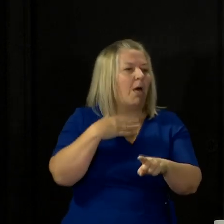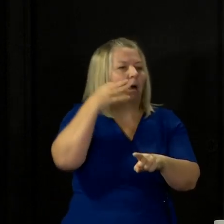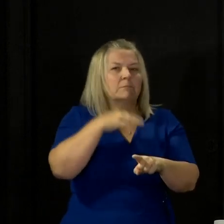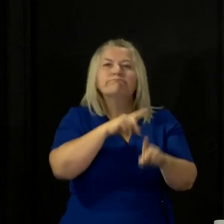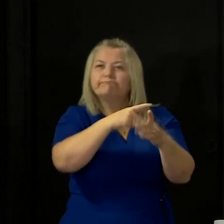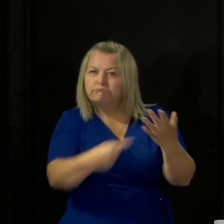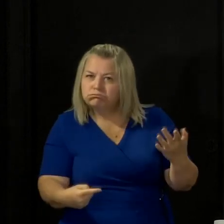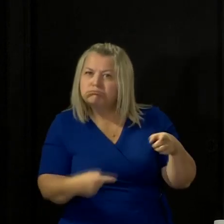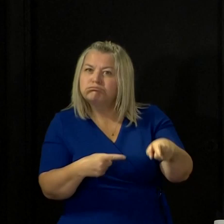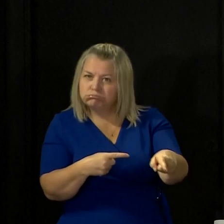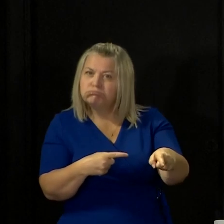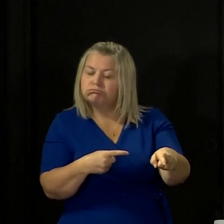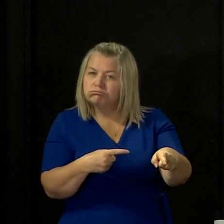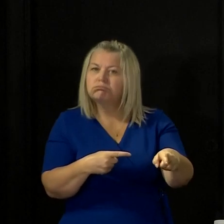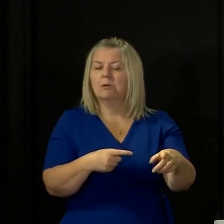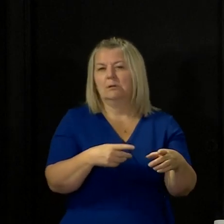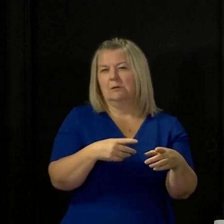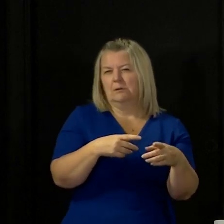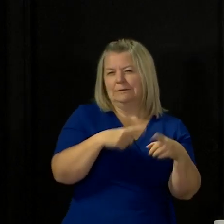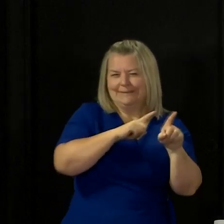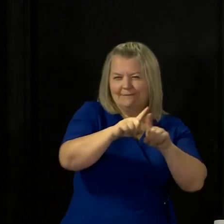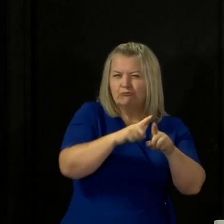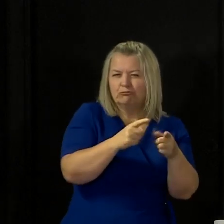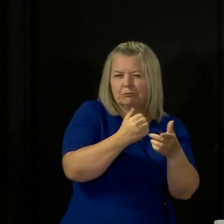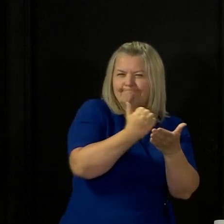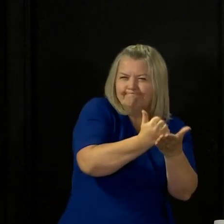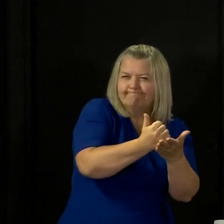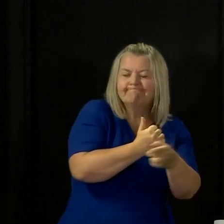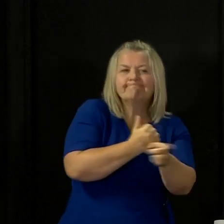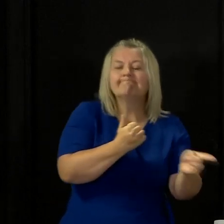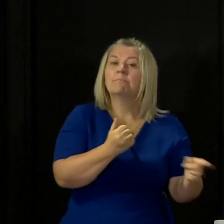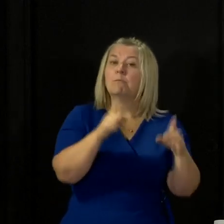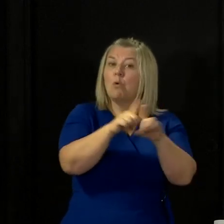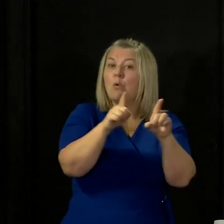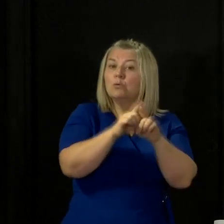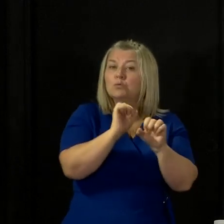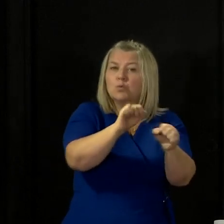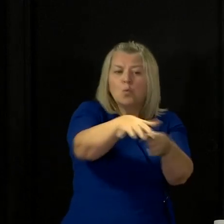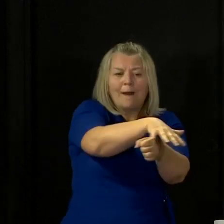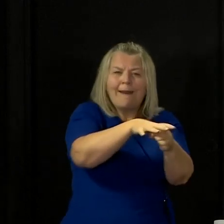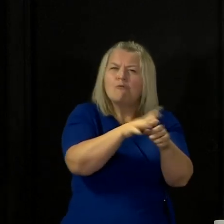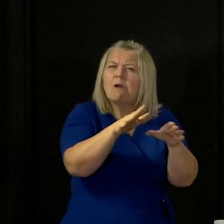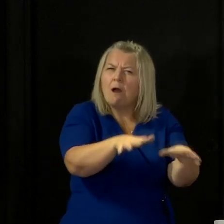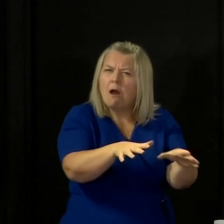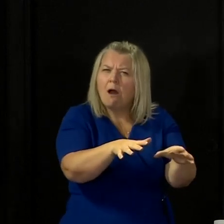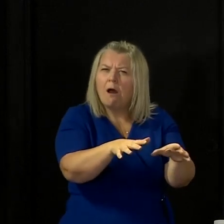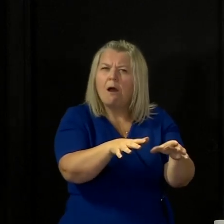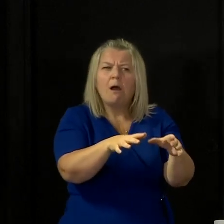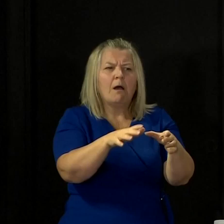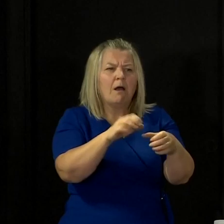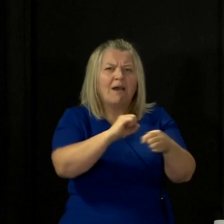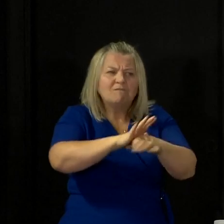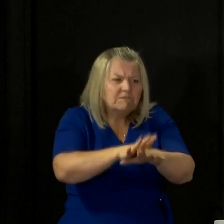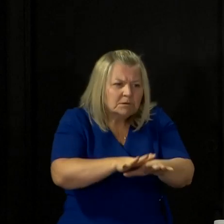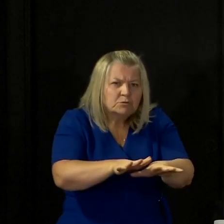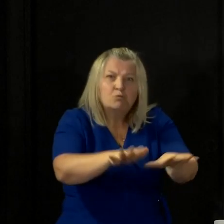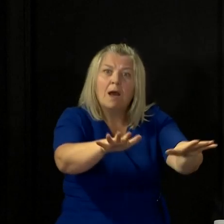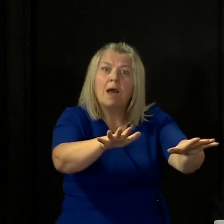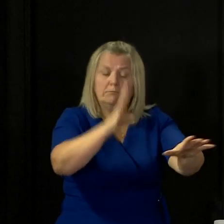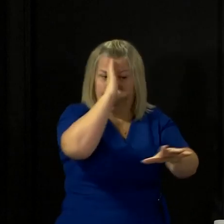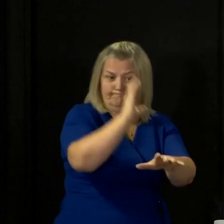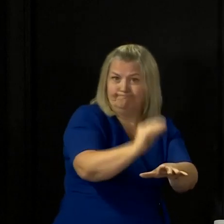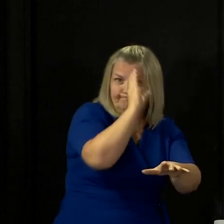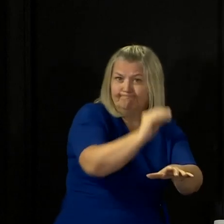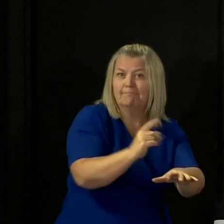ways to help you understand the changing risk of infection in your own local area. And once this evidence is available, we will start